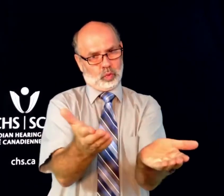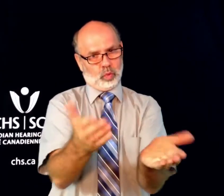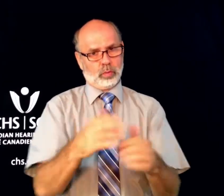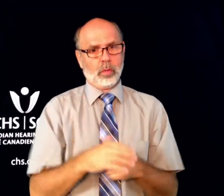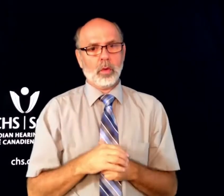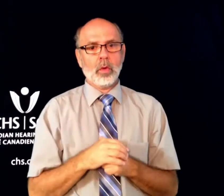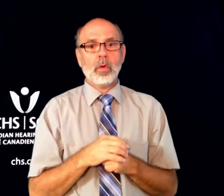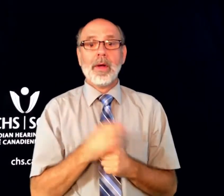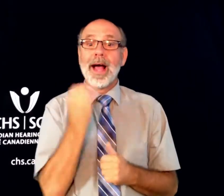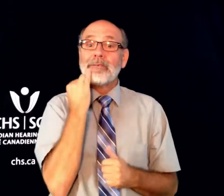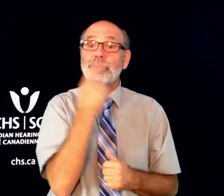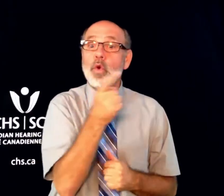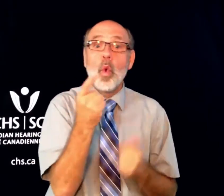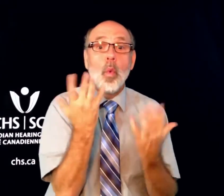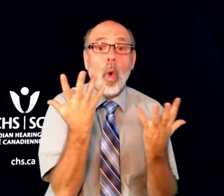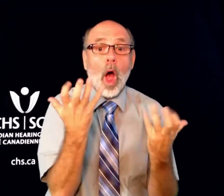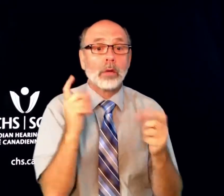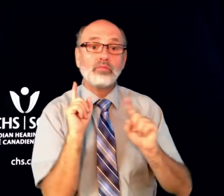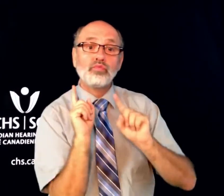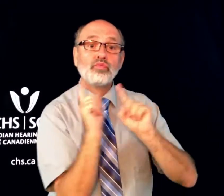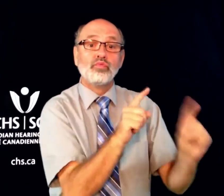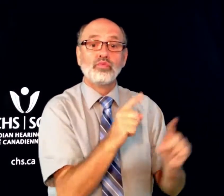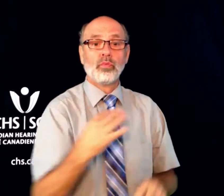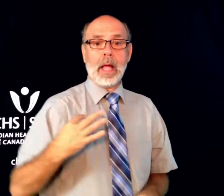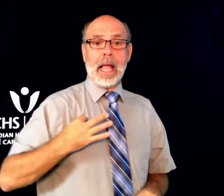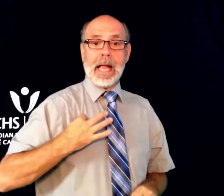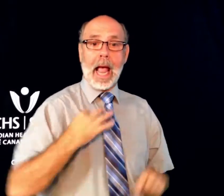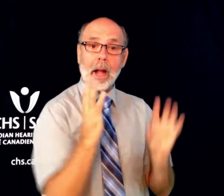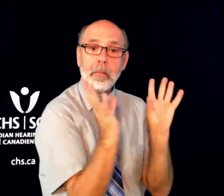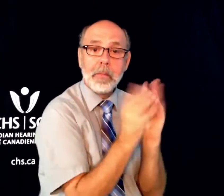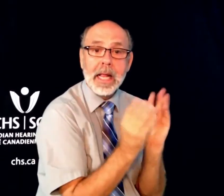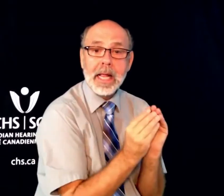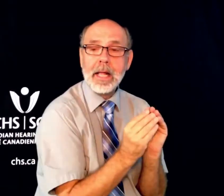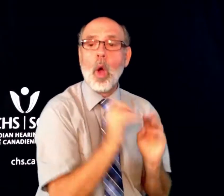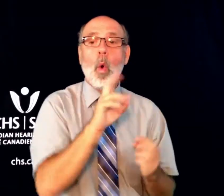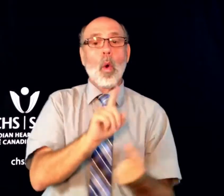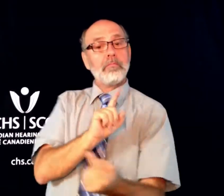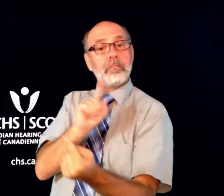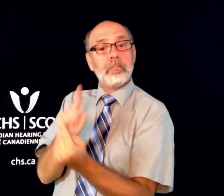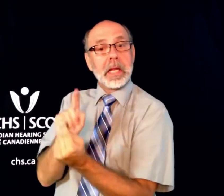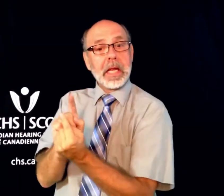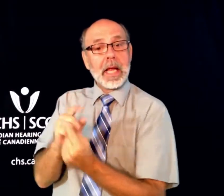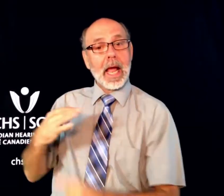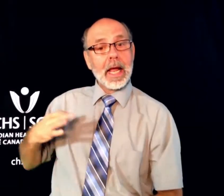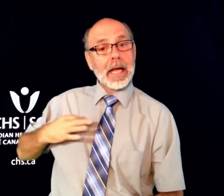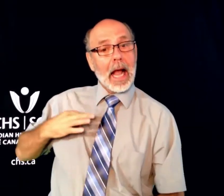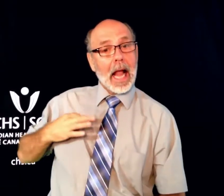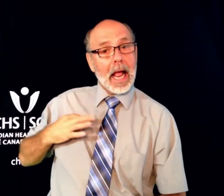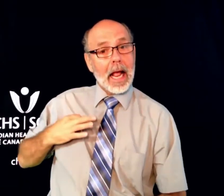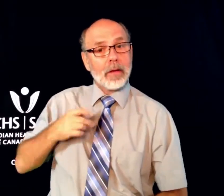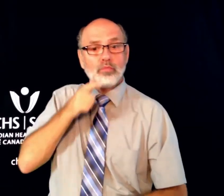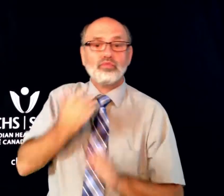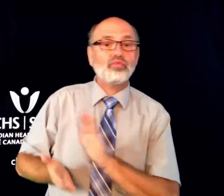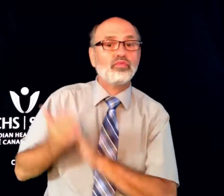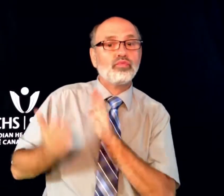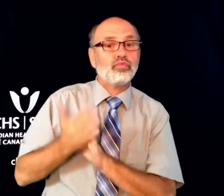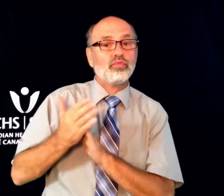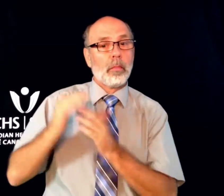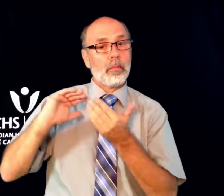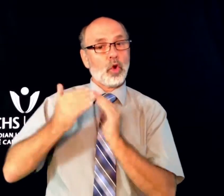Voting stations must be accessible. If you go to a candidate's meeting, or you want to meet